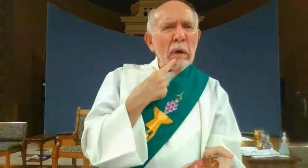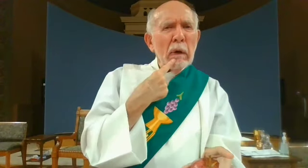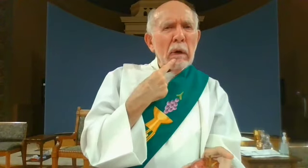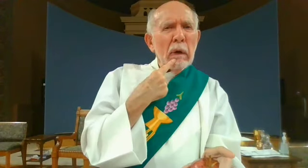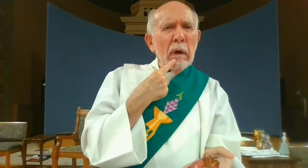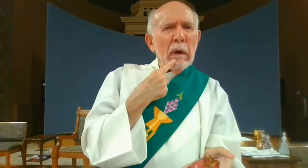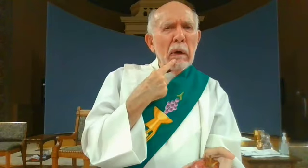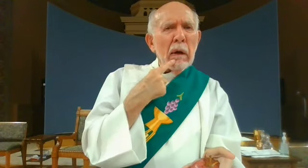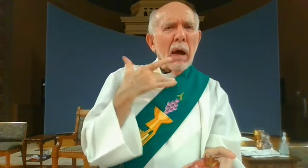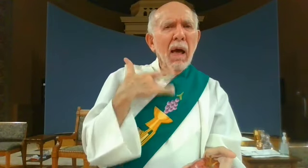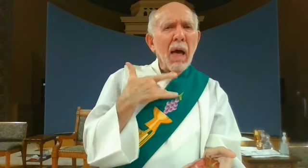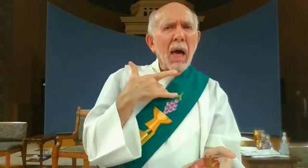wild sour grapes